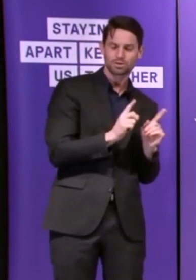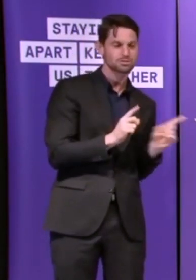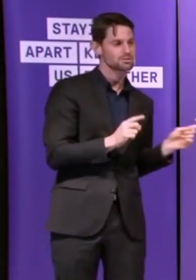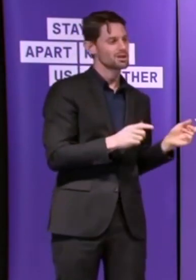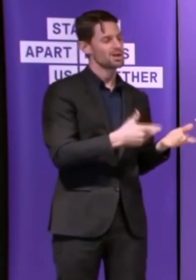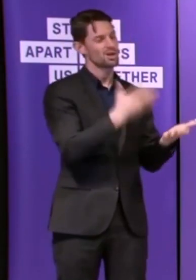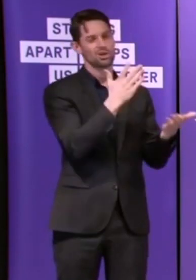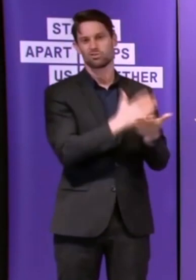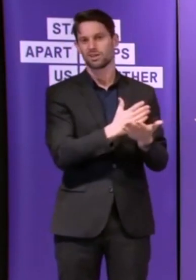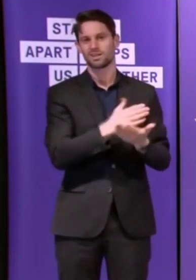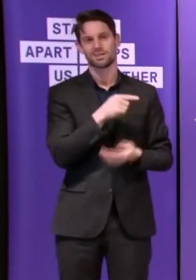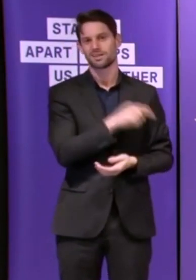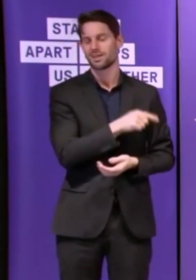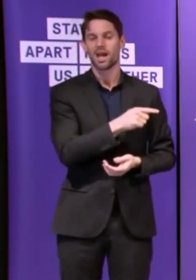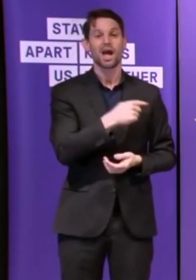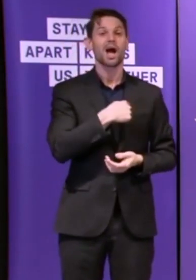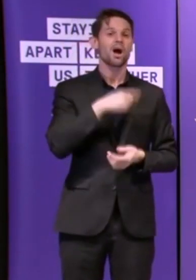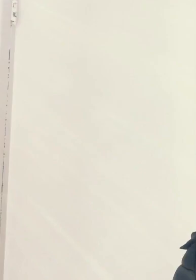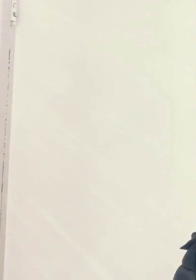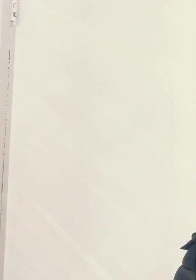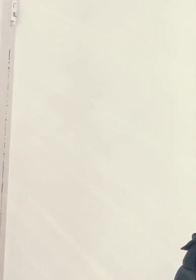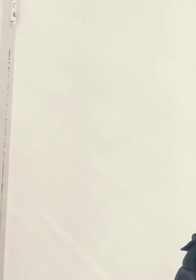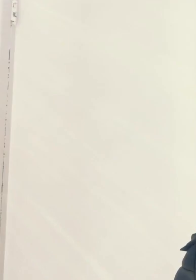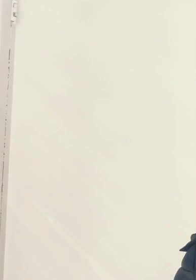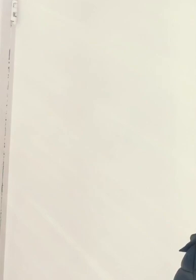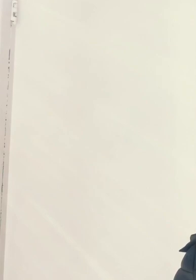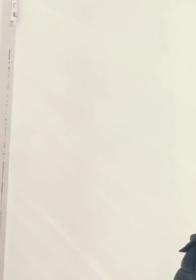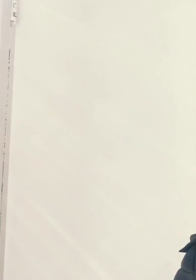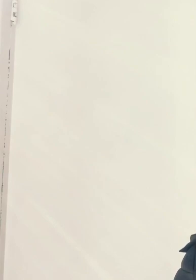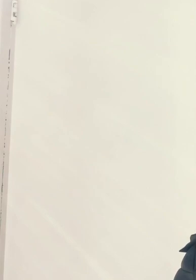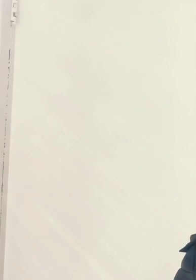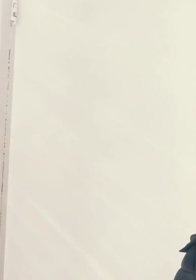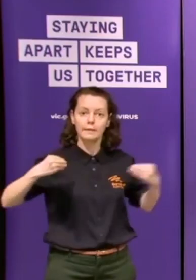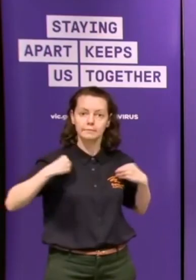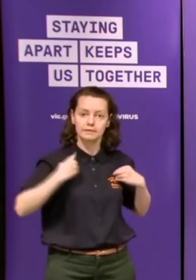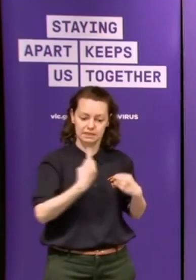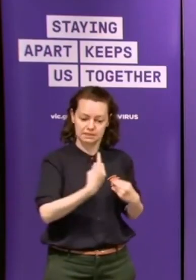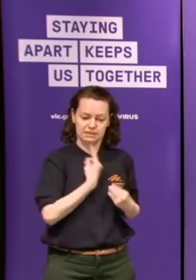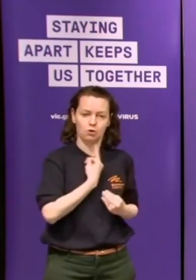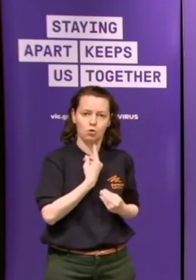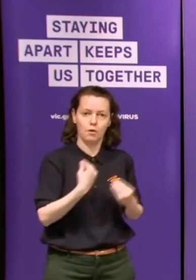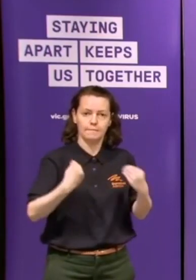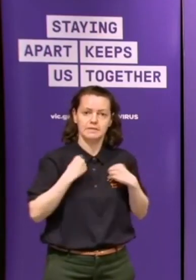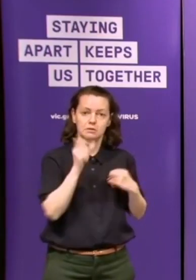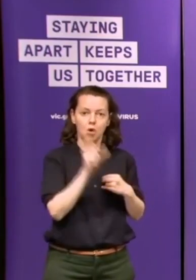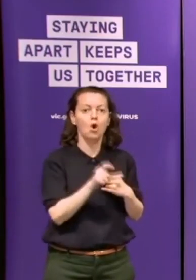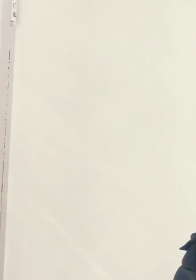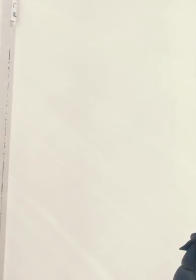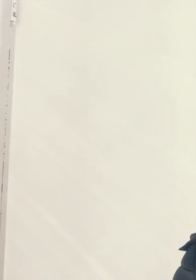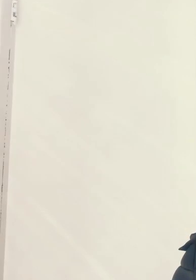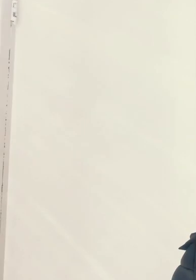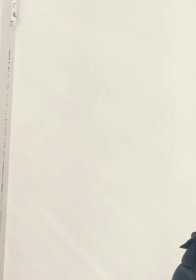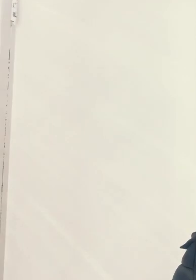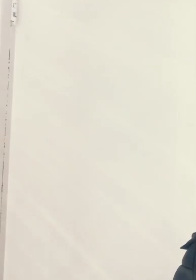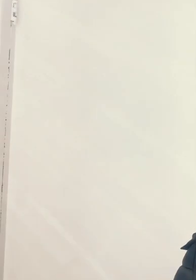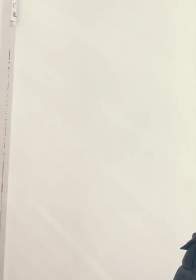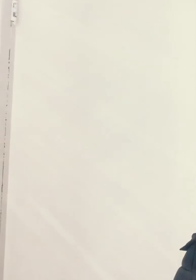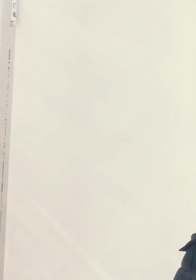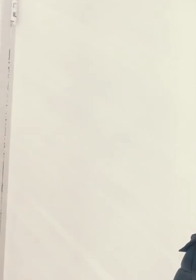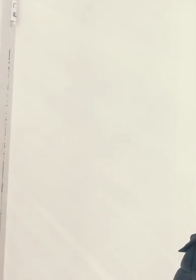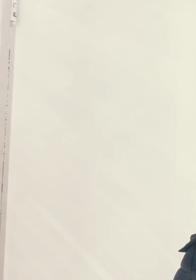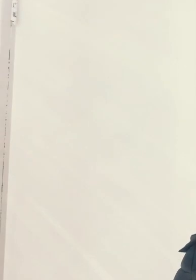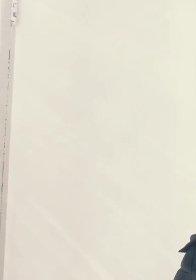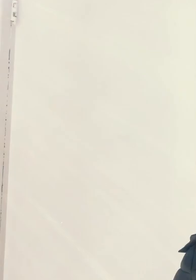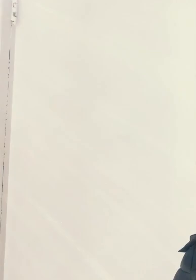of background work is when I've got an announcement to make, I will. How many other extras auditioned? You know, you took hundreds and hundreds of people. What would you say to anyone